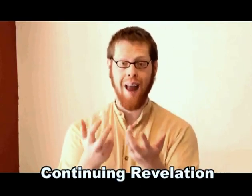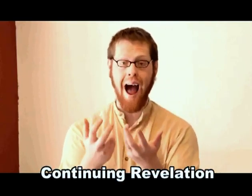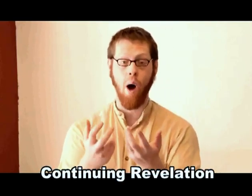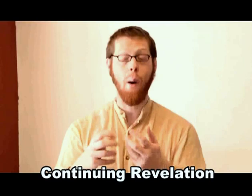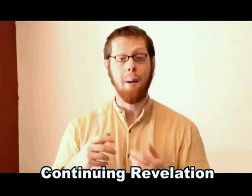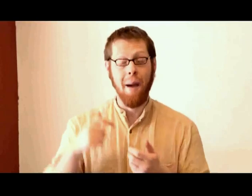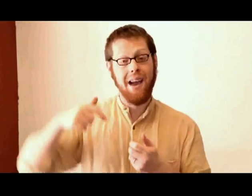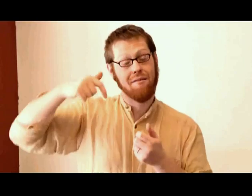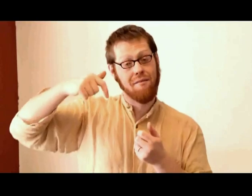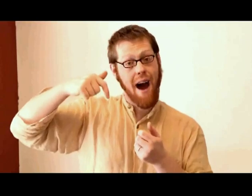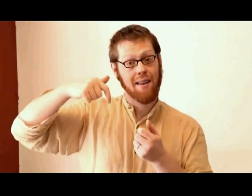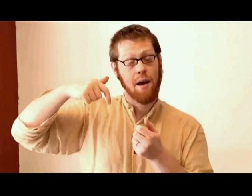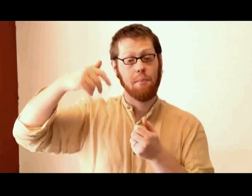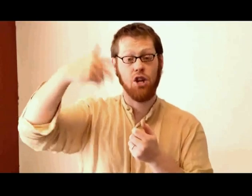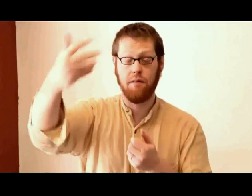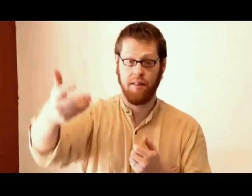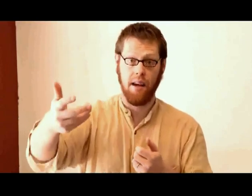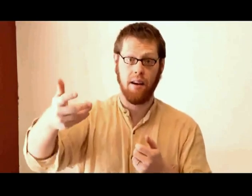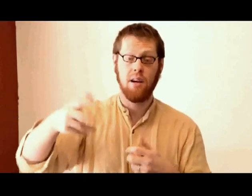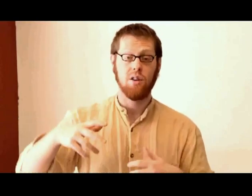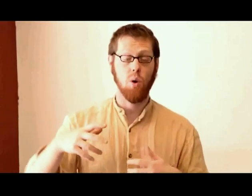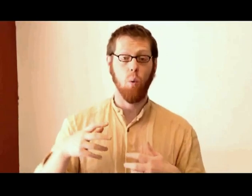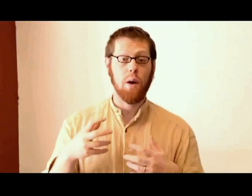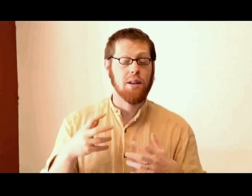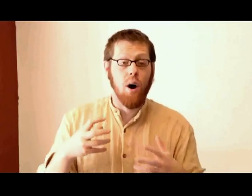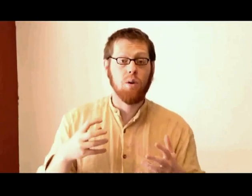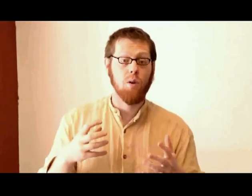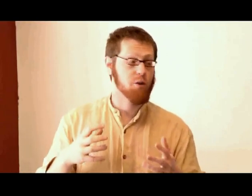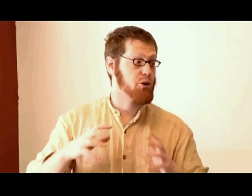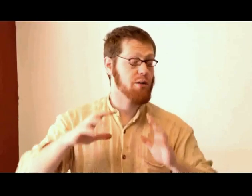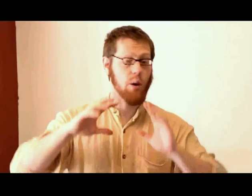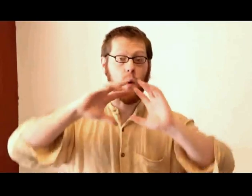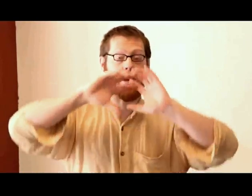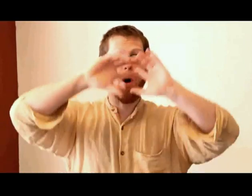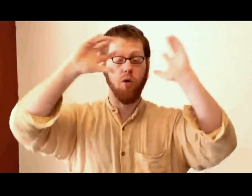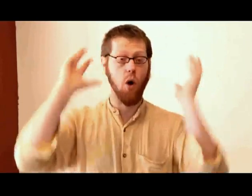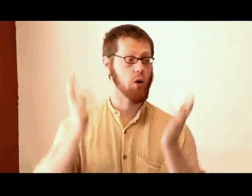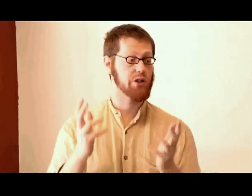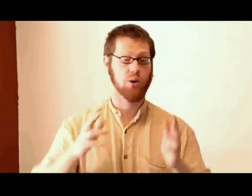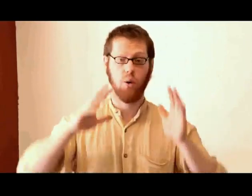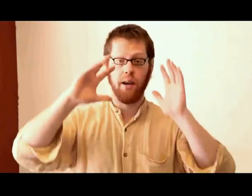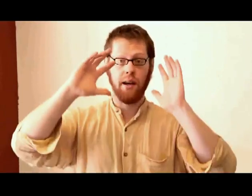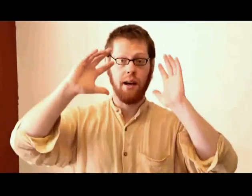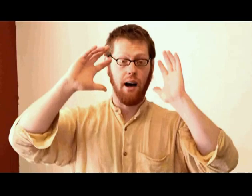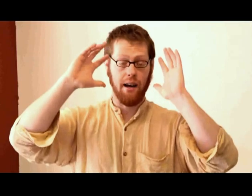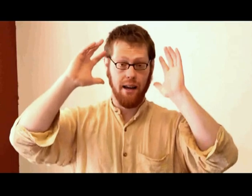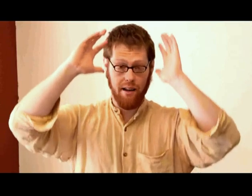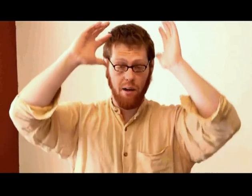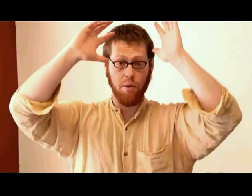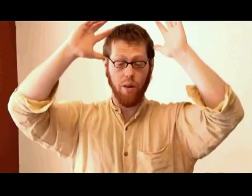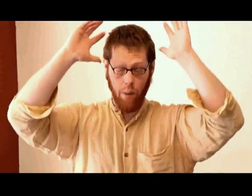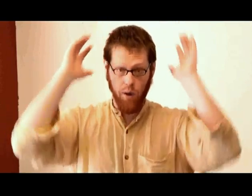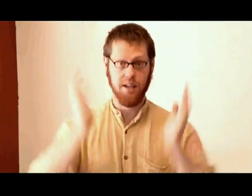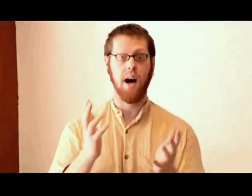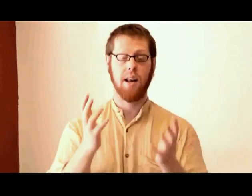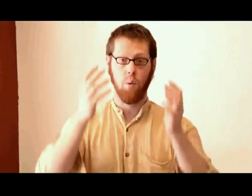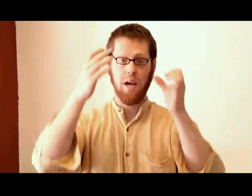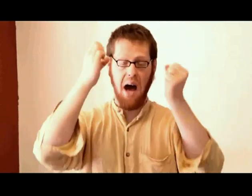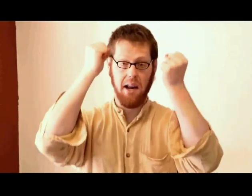now, may in fact be shifting. So we don't know for sure that we know the whole story, kit and caboodle, and we're done, and we got